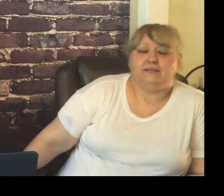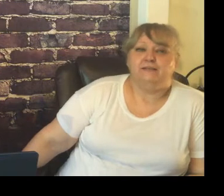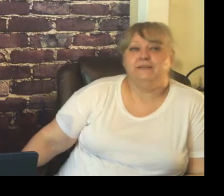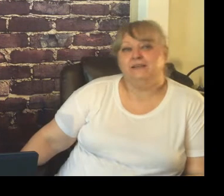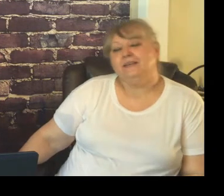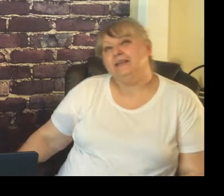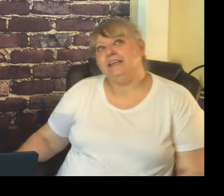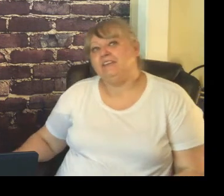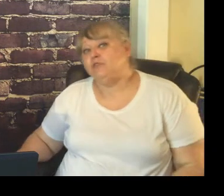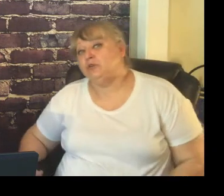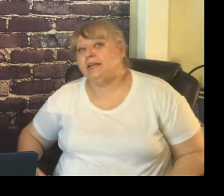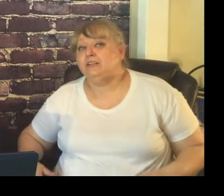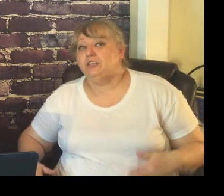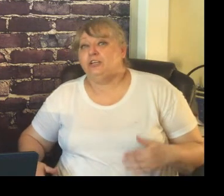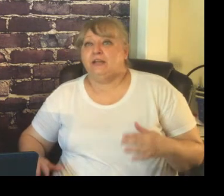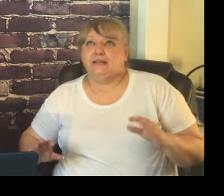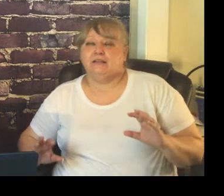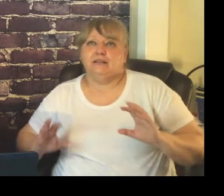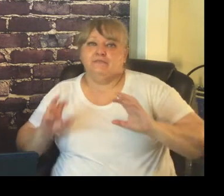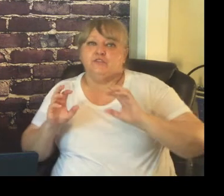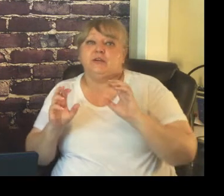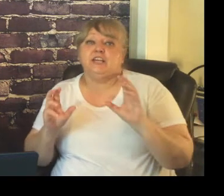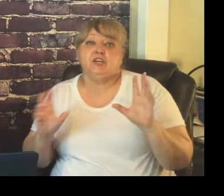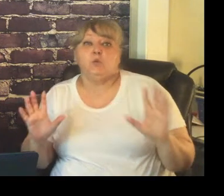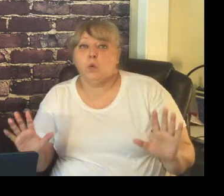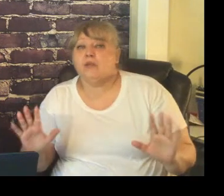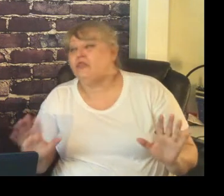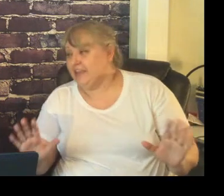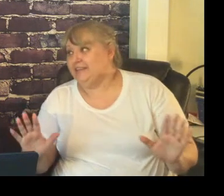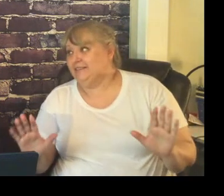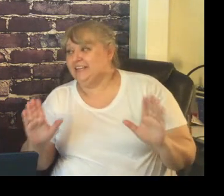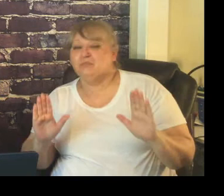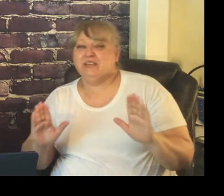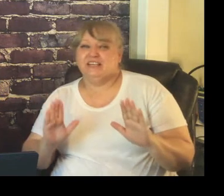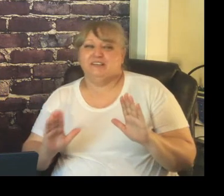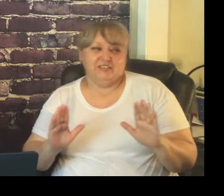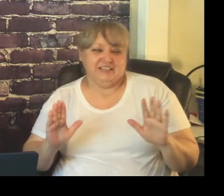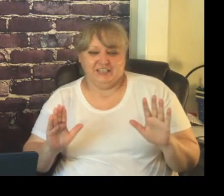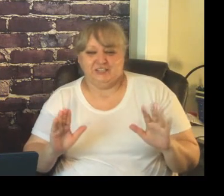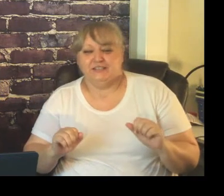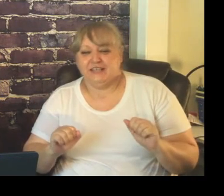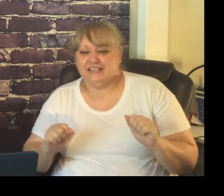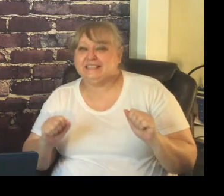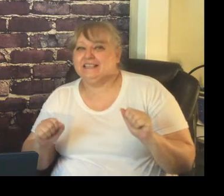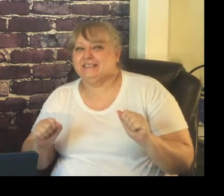if you can learn and if you can hear one thing in the beginning of the year it's this